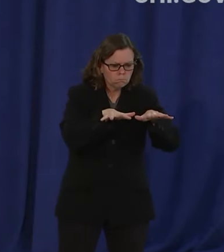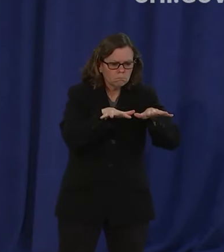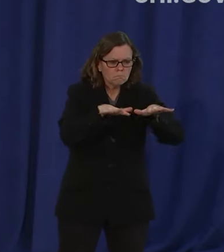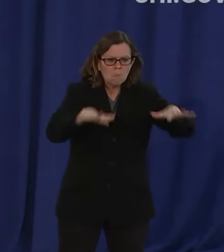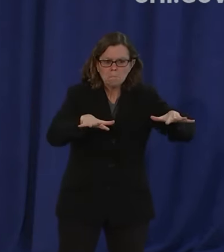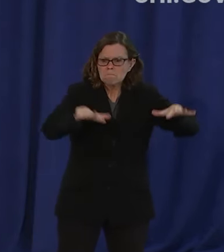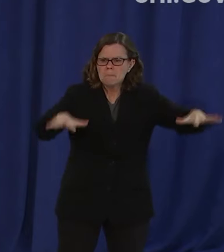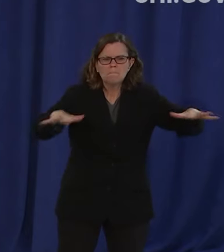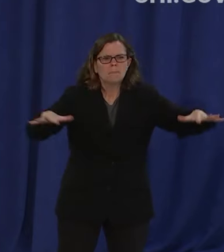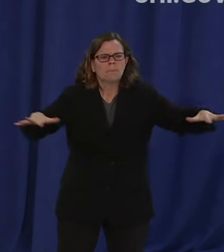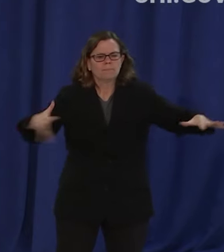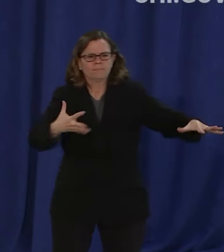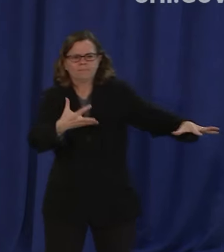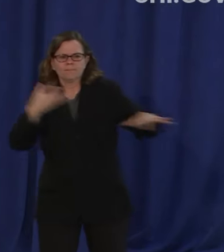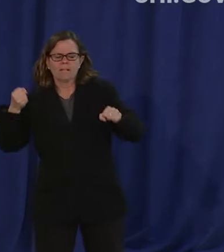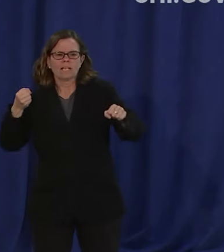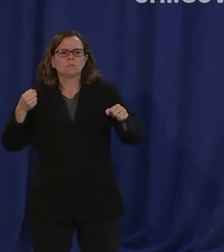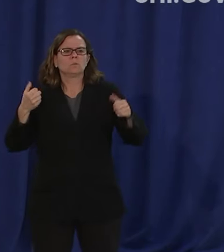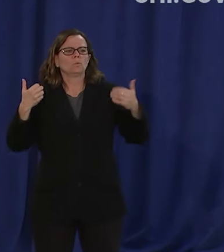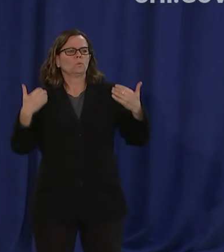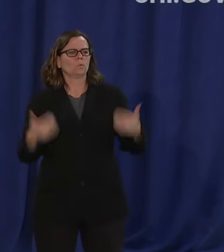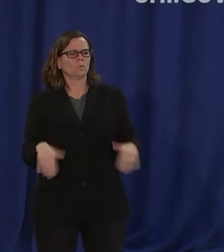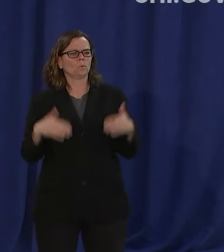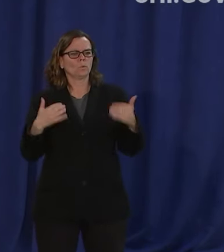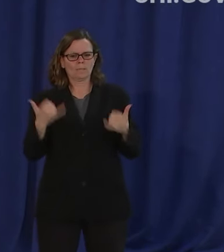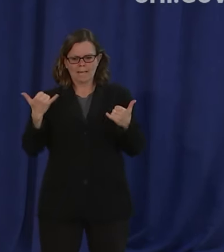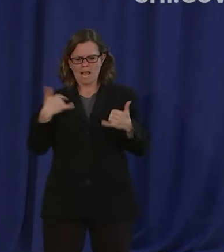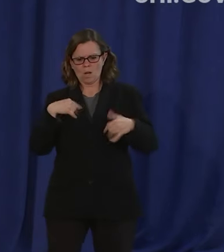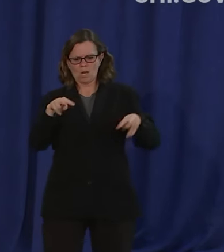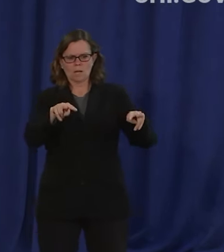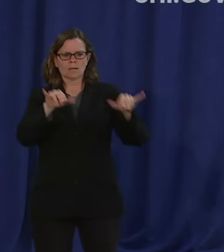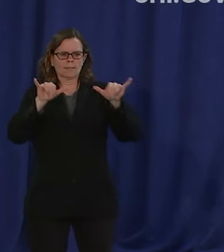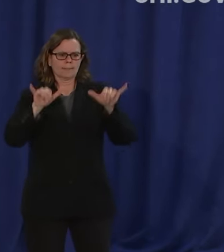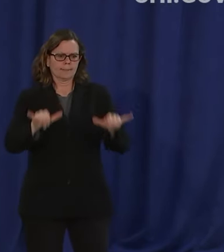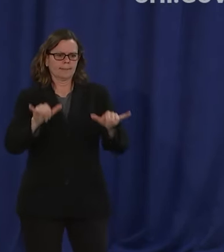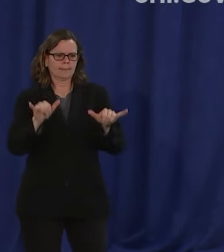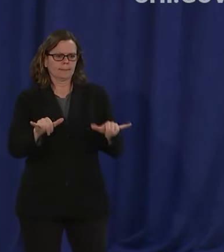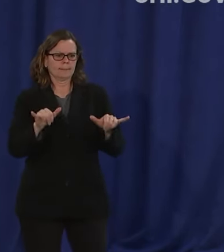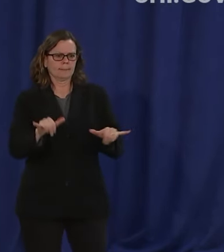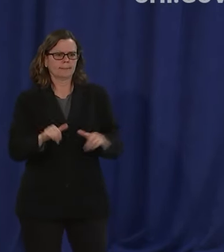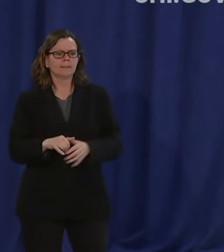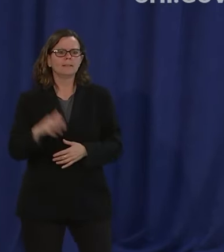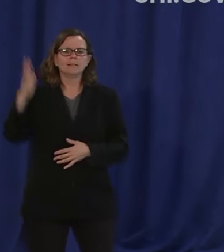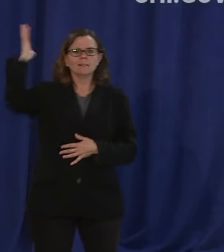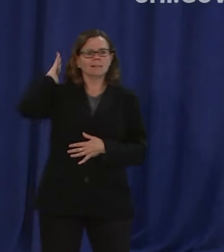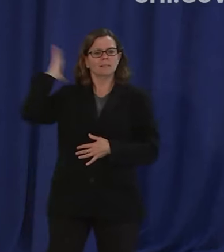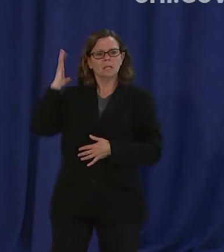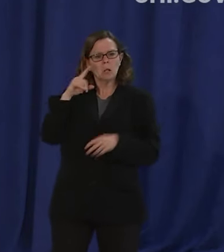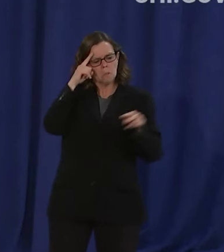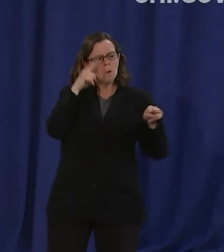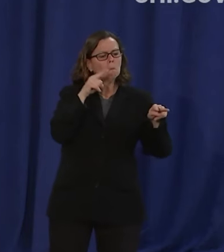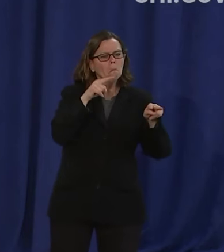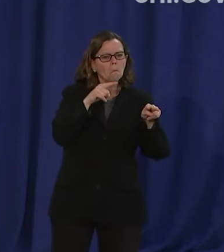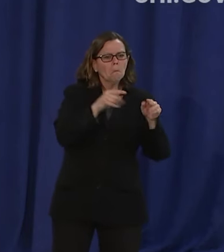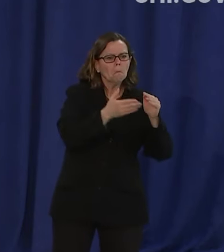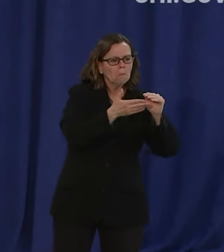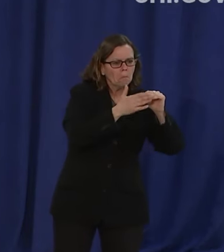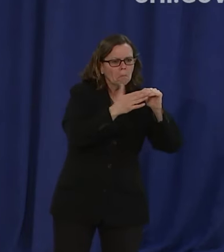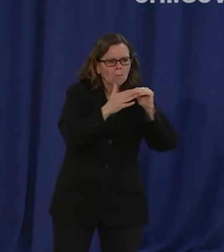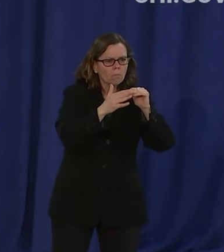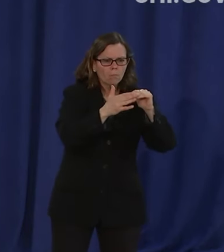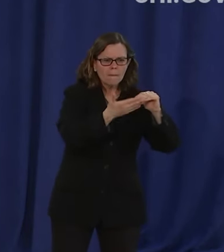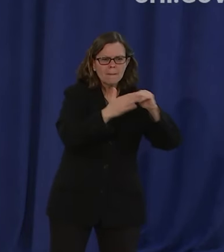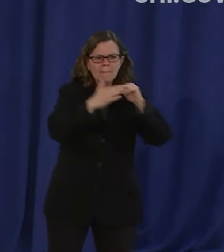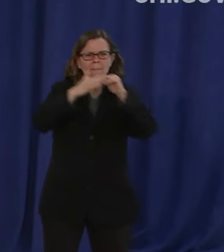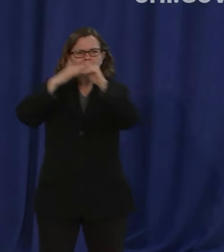excess of 12 days um for the doubling of these cases that is all to the good but it's still going up and so we're still seeing